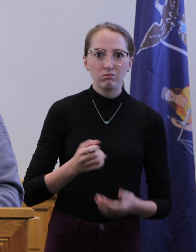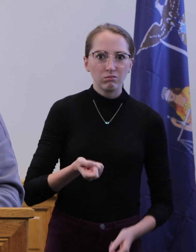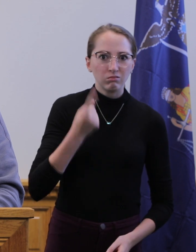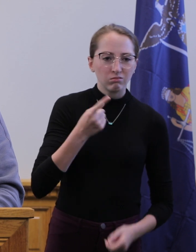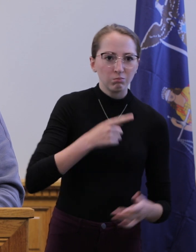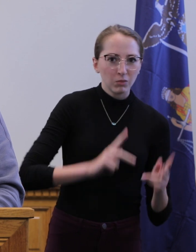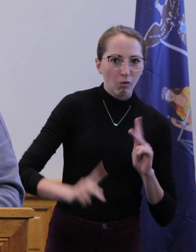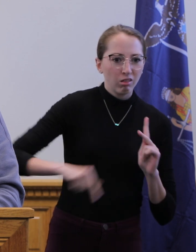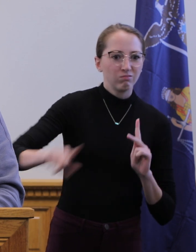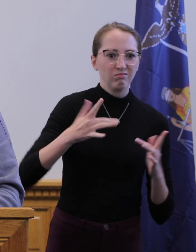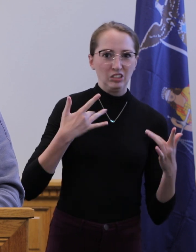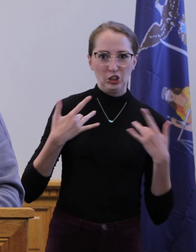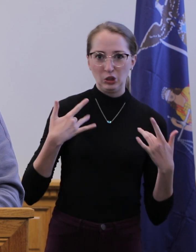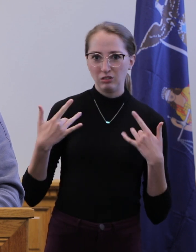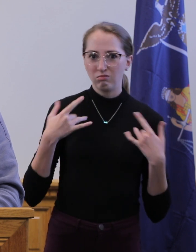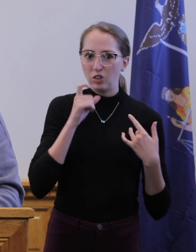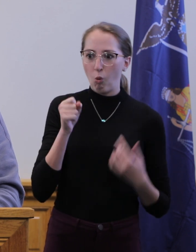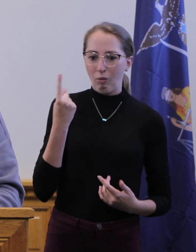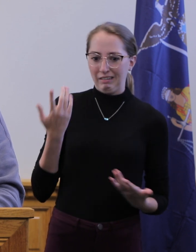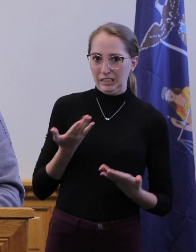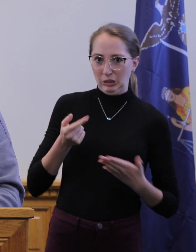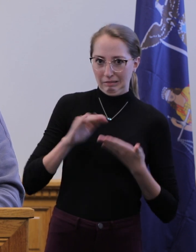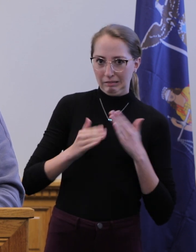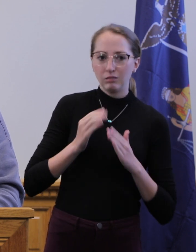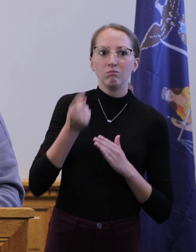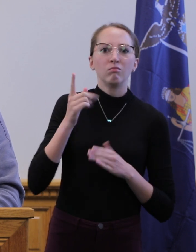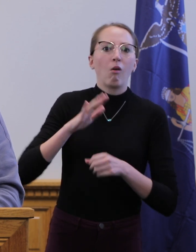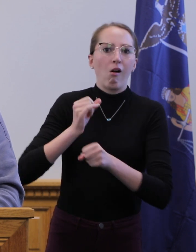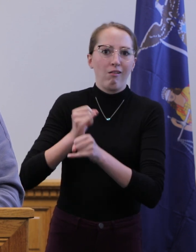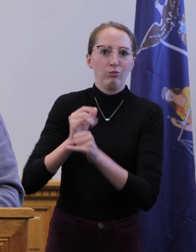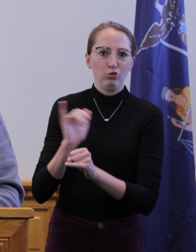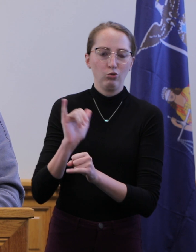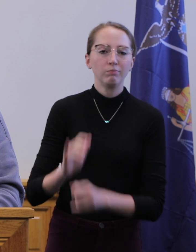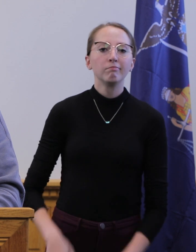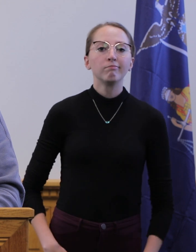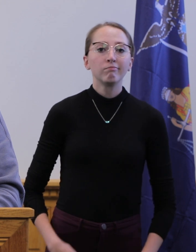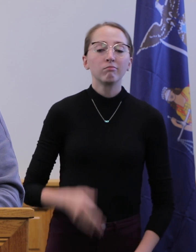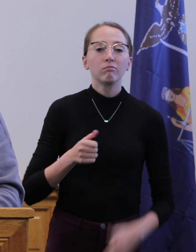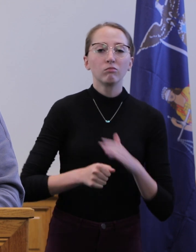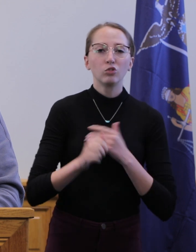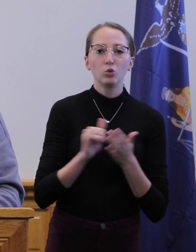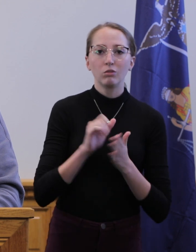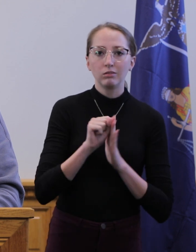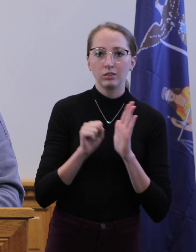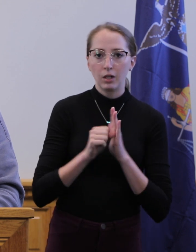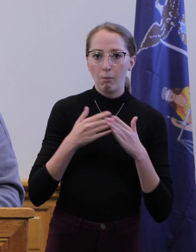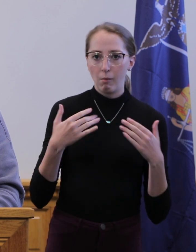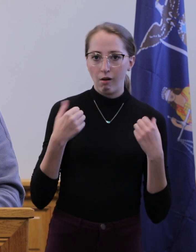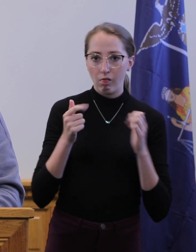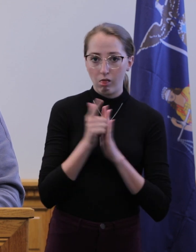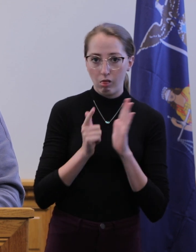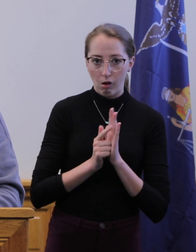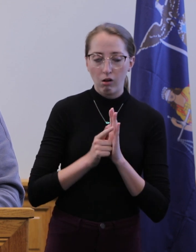not just in the city of Oswego and around the campus. Under New York State Public Health Law, the Oswego County Health Department is the